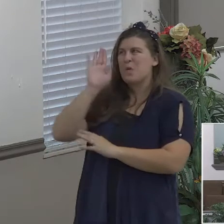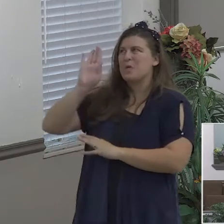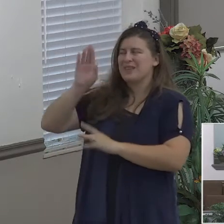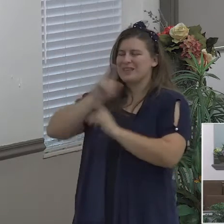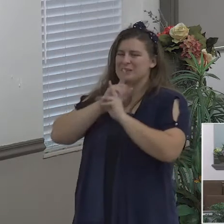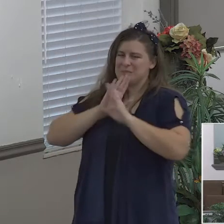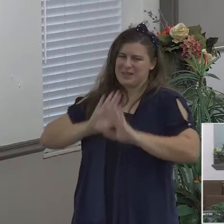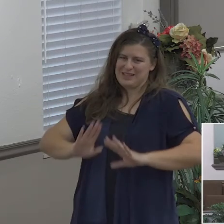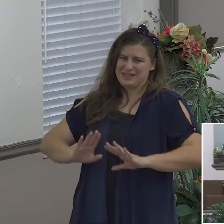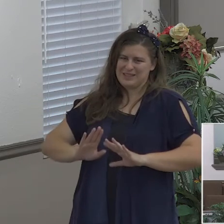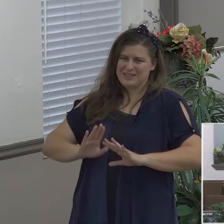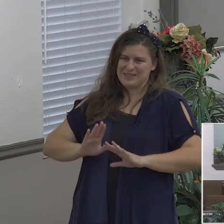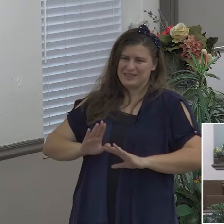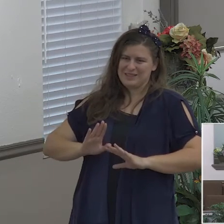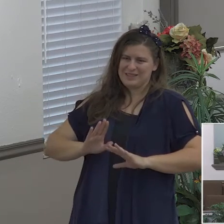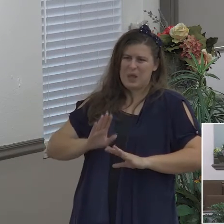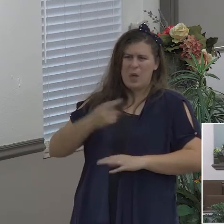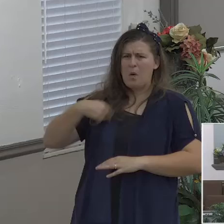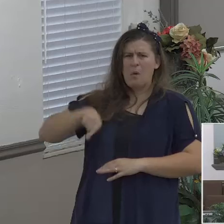not in this life